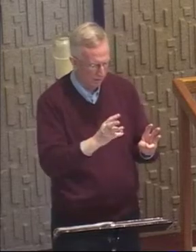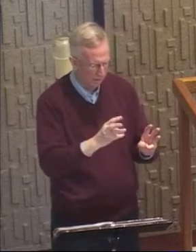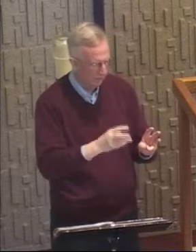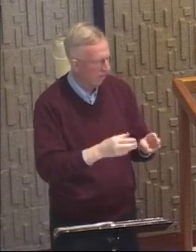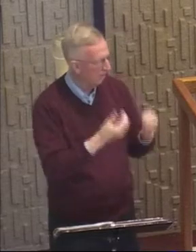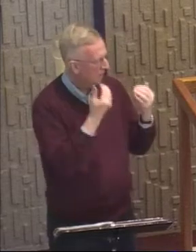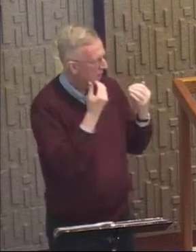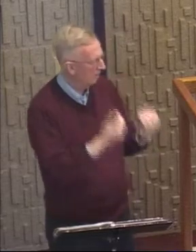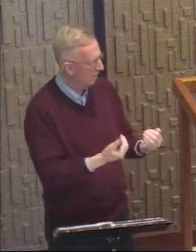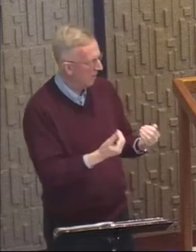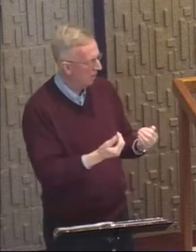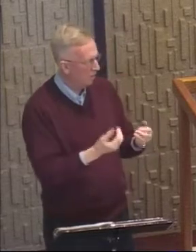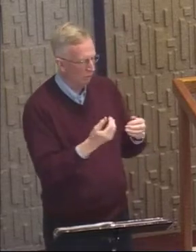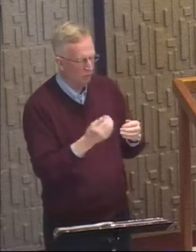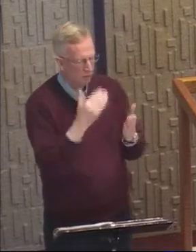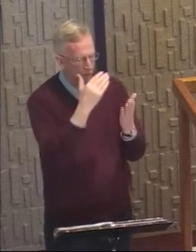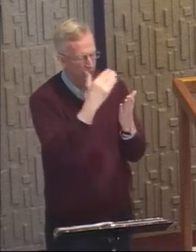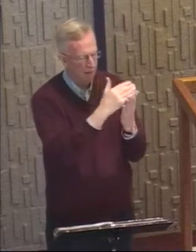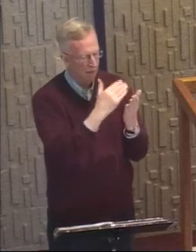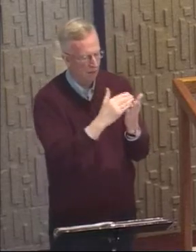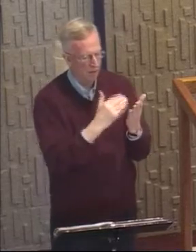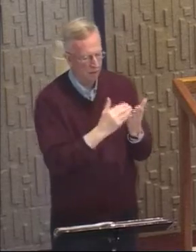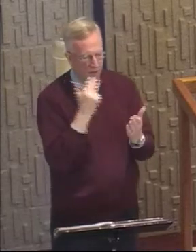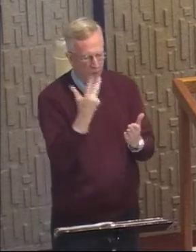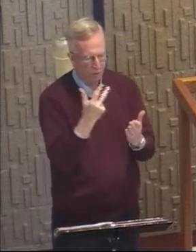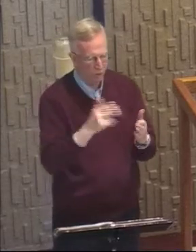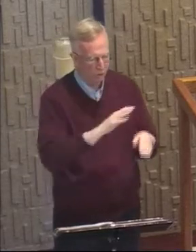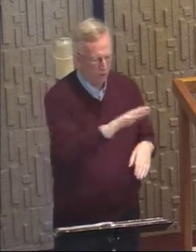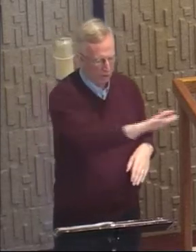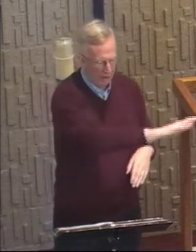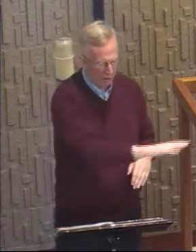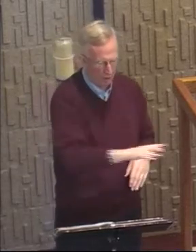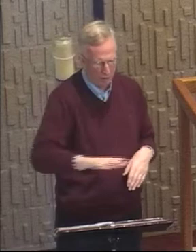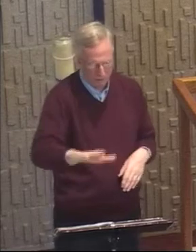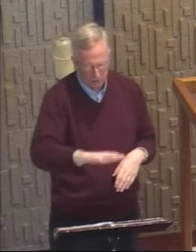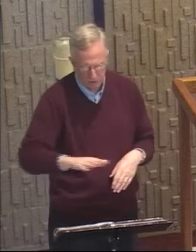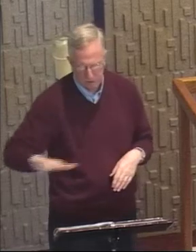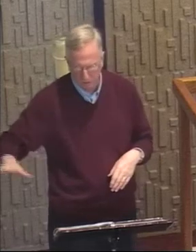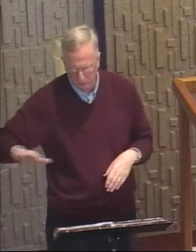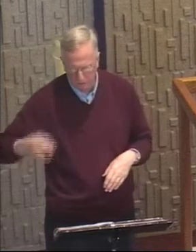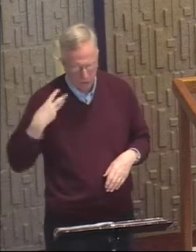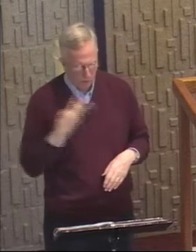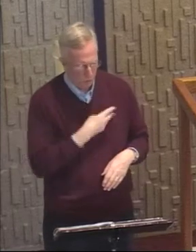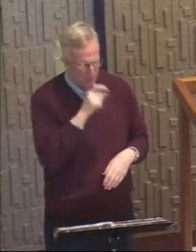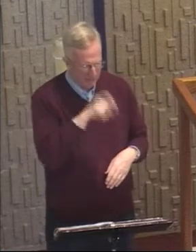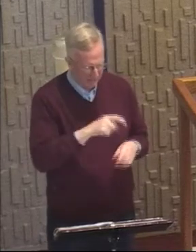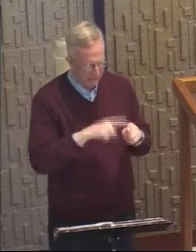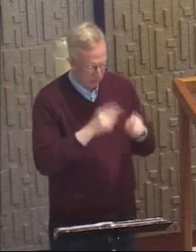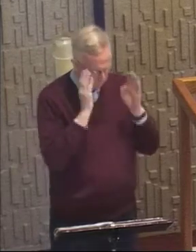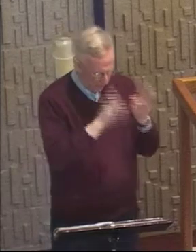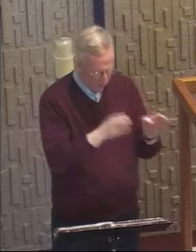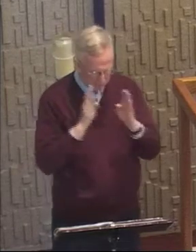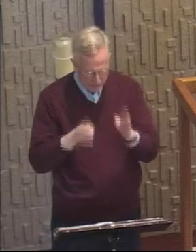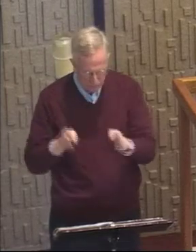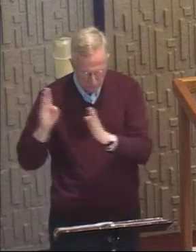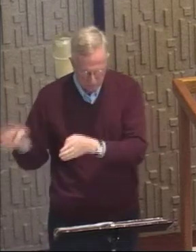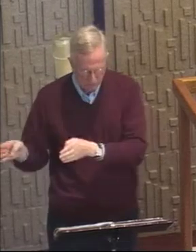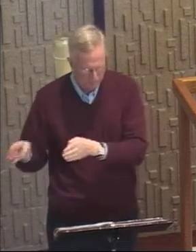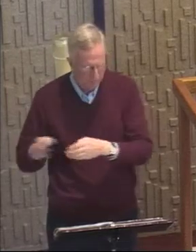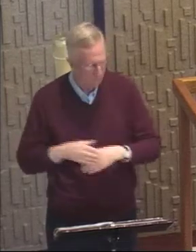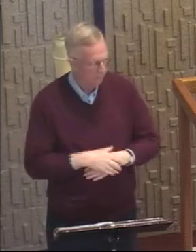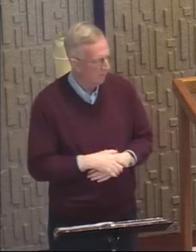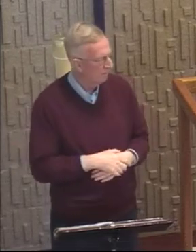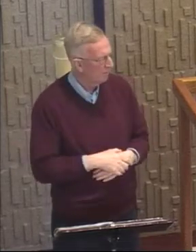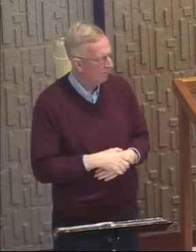do is outline three areas where I think we need to pay attention to how this gospel passage is calling us to new life